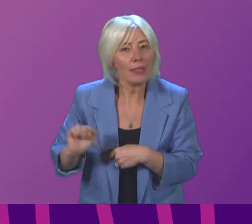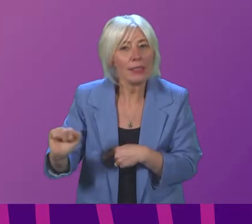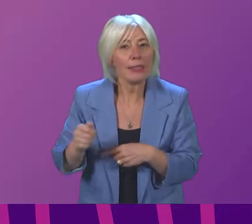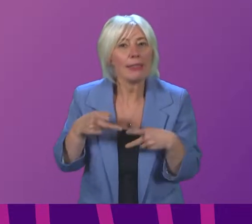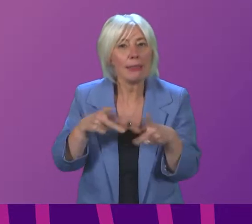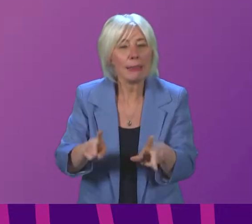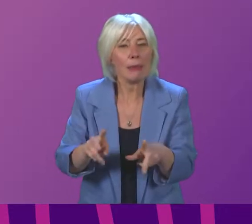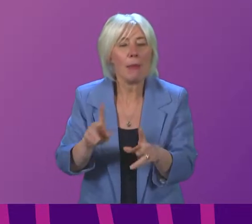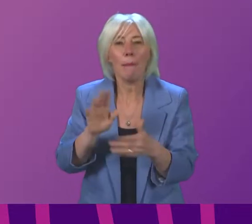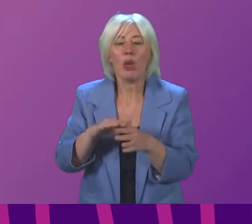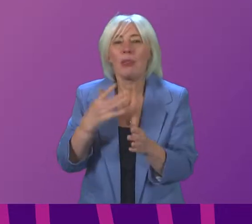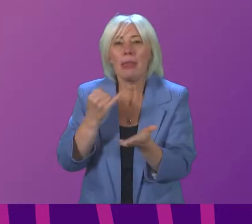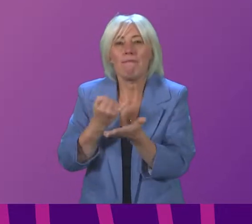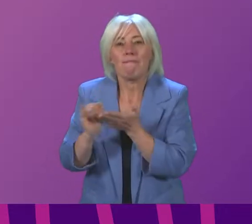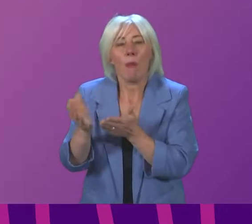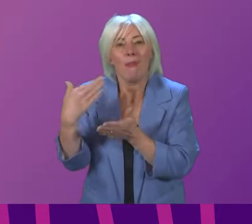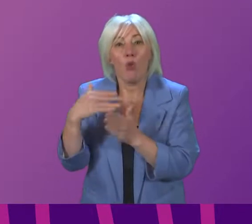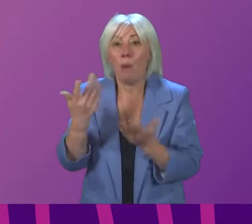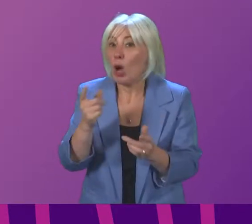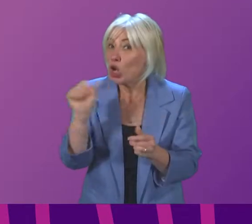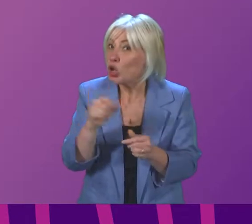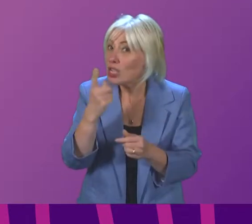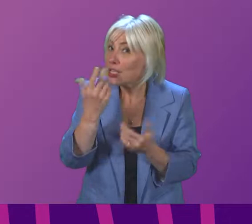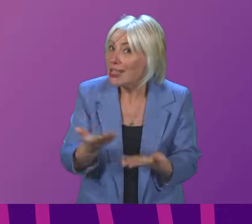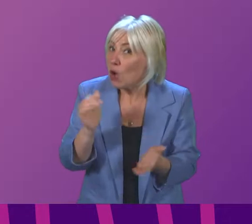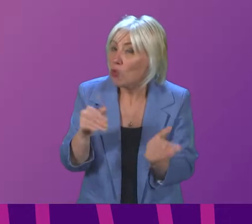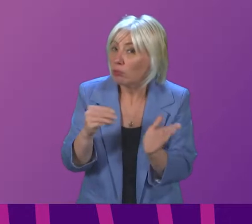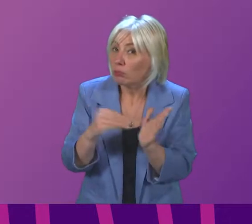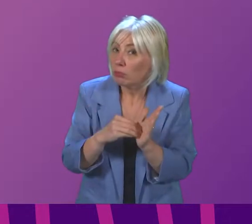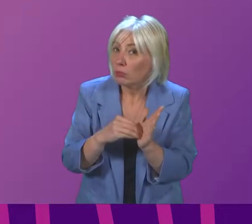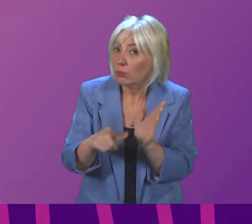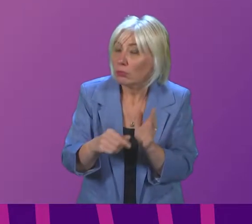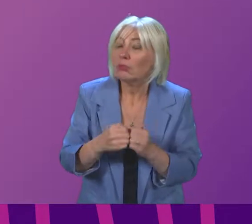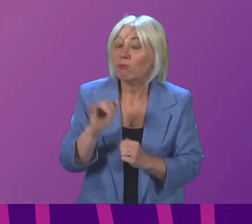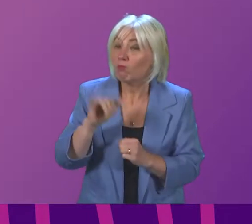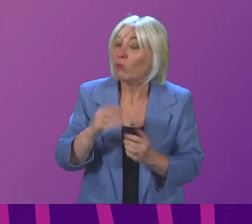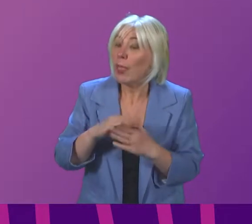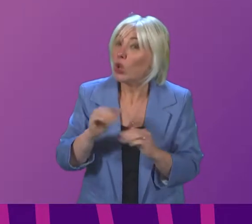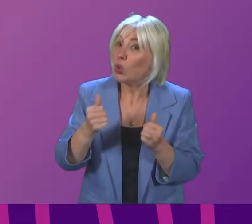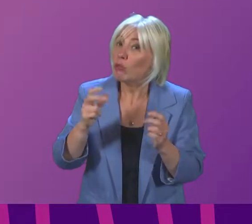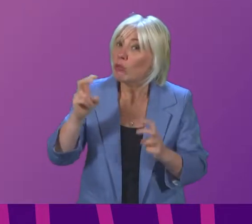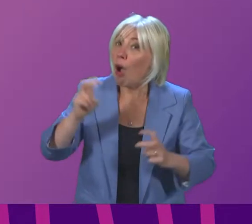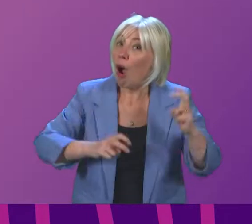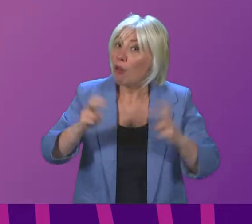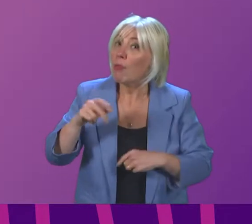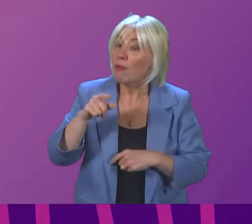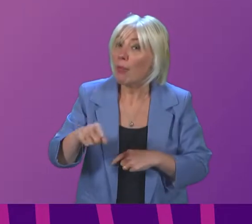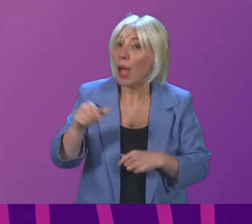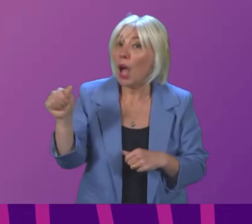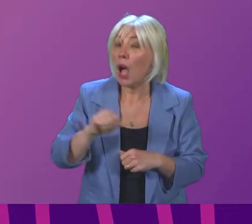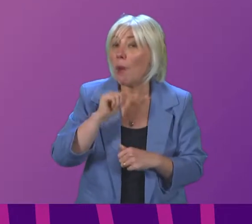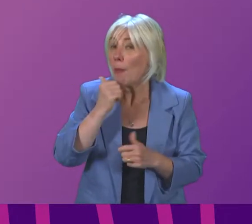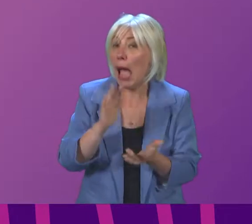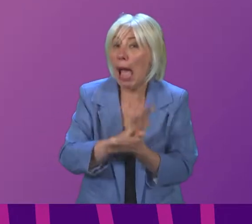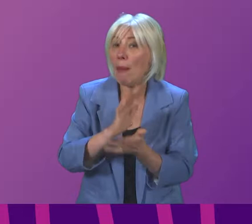refused to do so First Minister I certainly think there is an argument for that and I'd certainly be more than happy to look